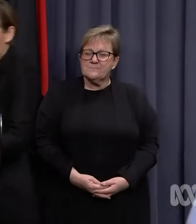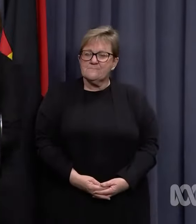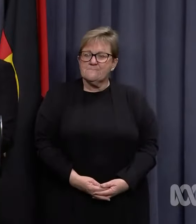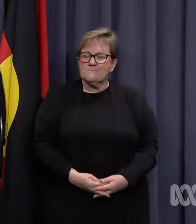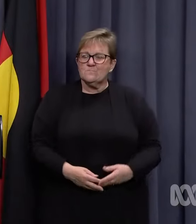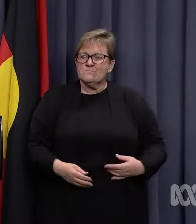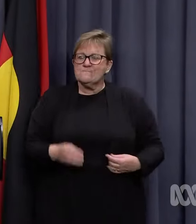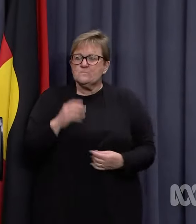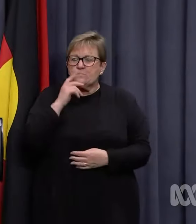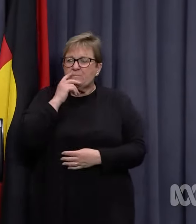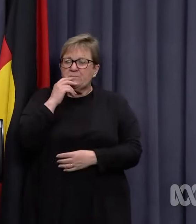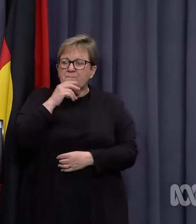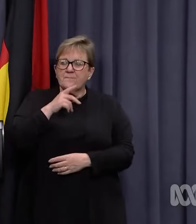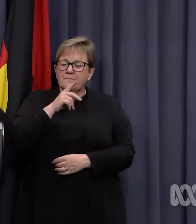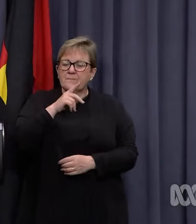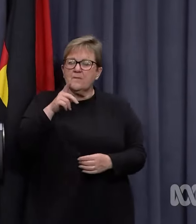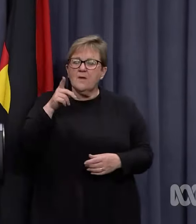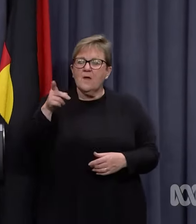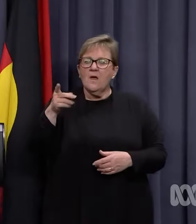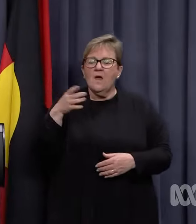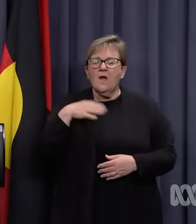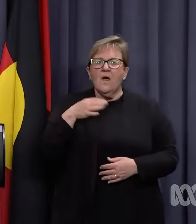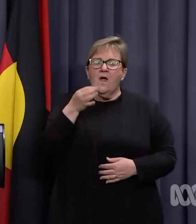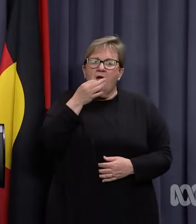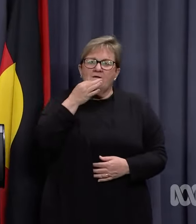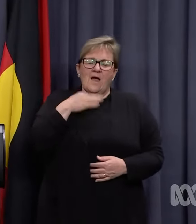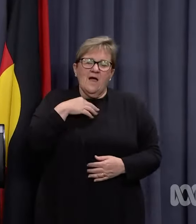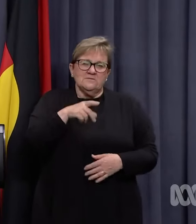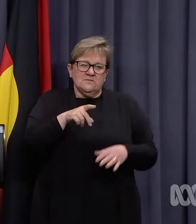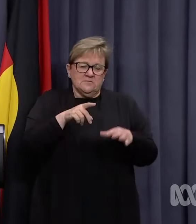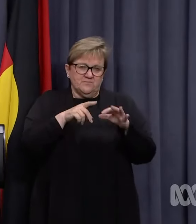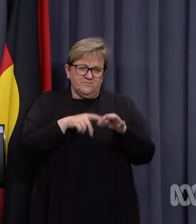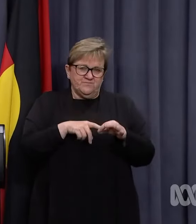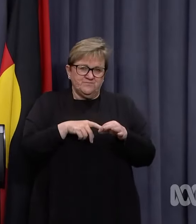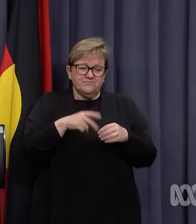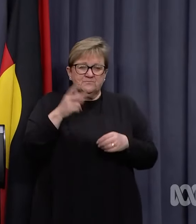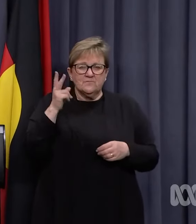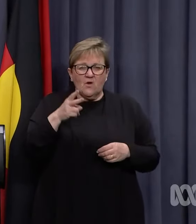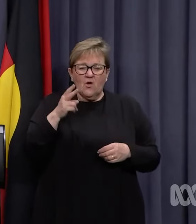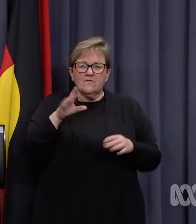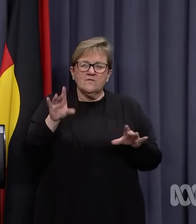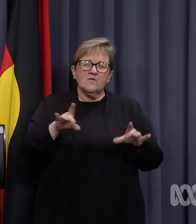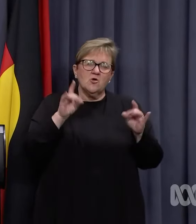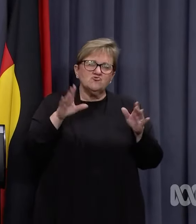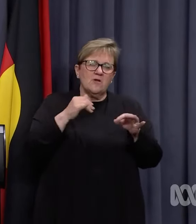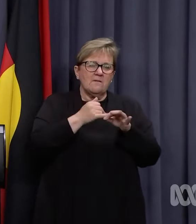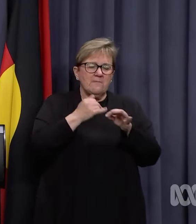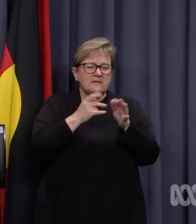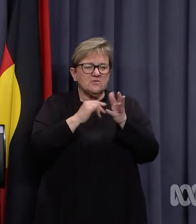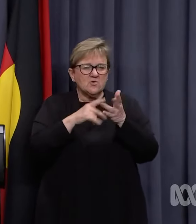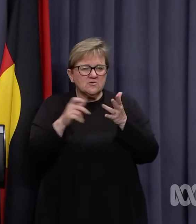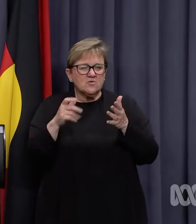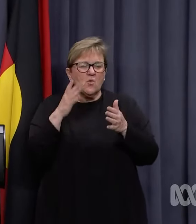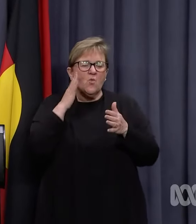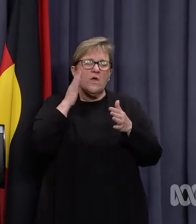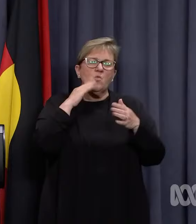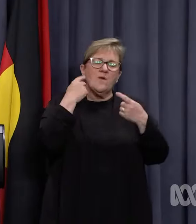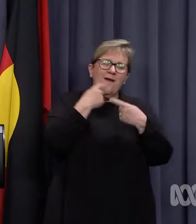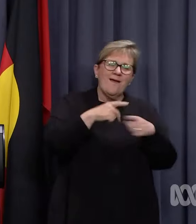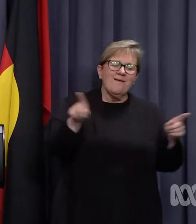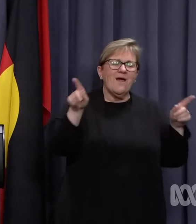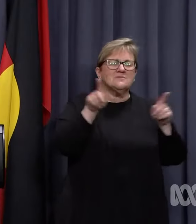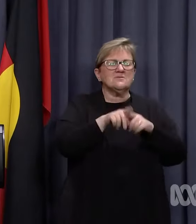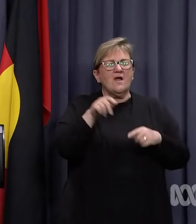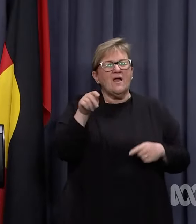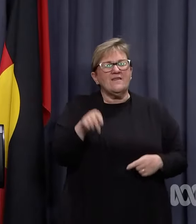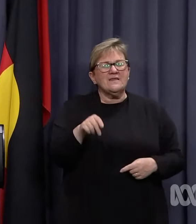I ask if this is something that's been often raised by the Australian Medical Association and others when there's announcements like